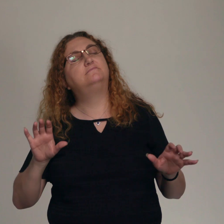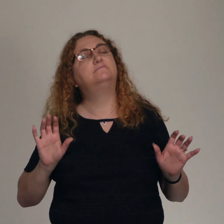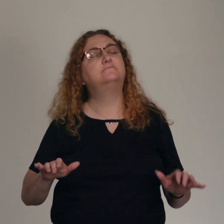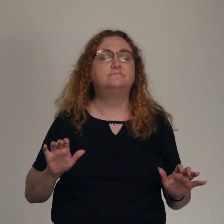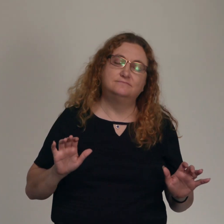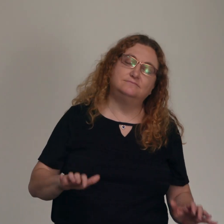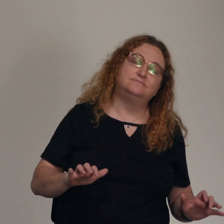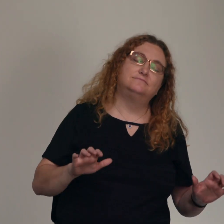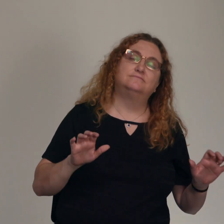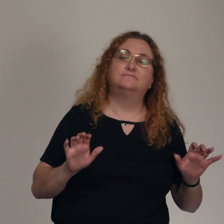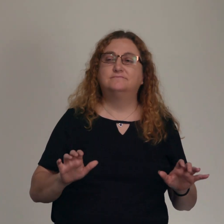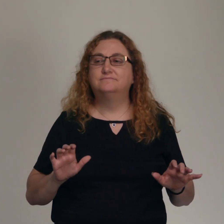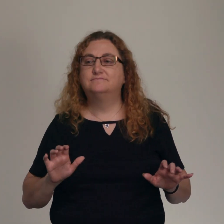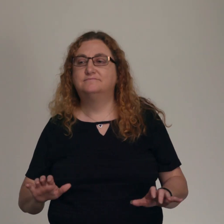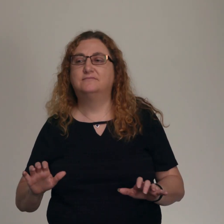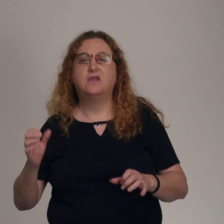Mighty yet kind